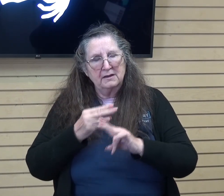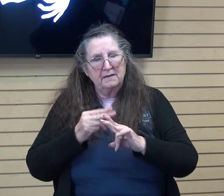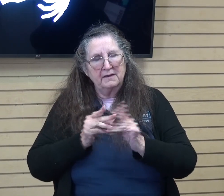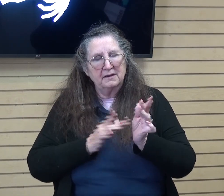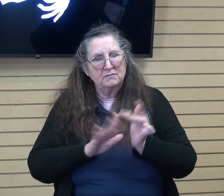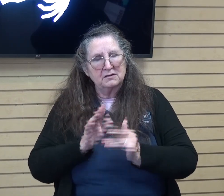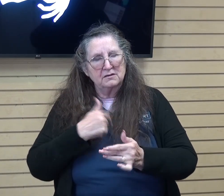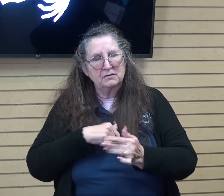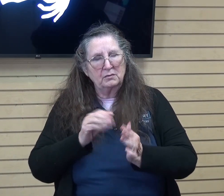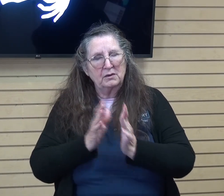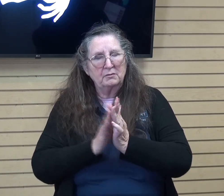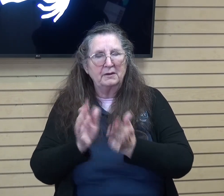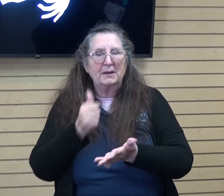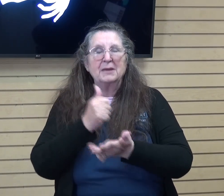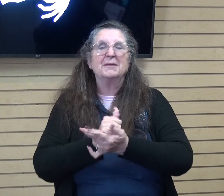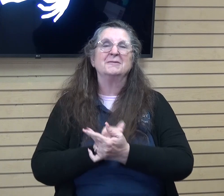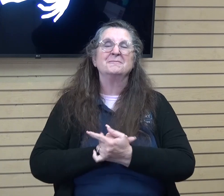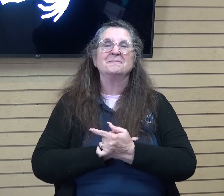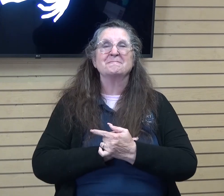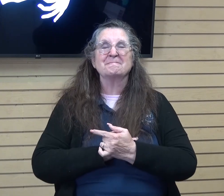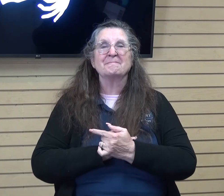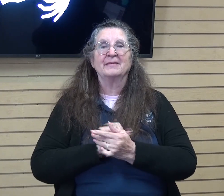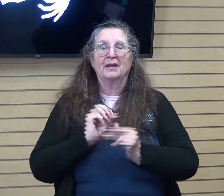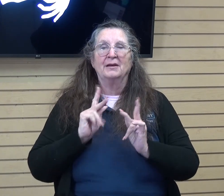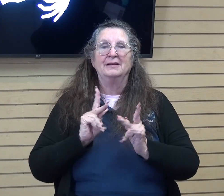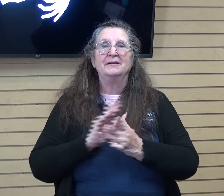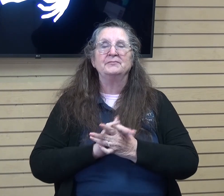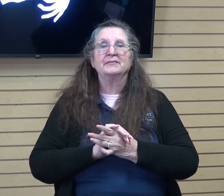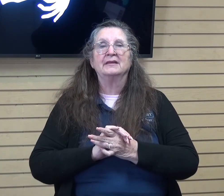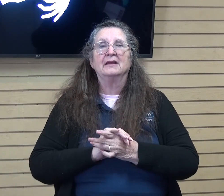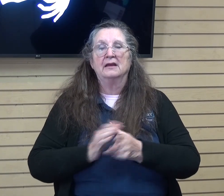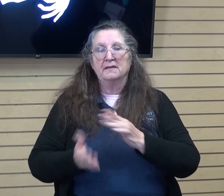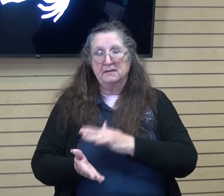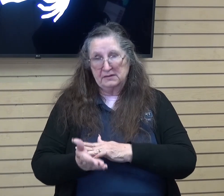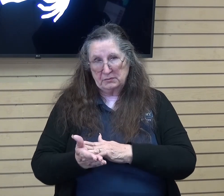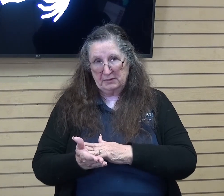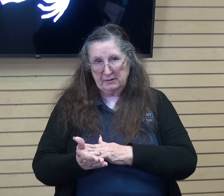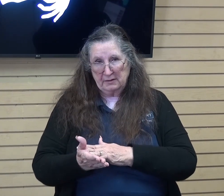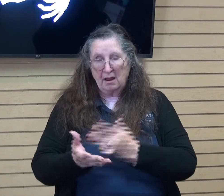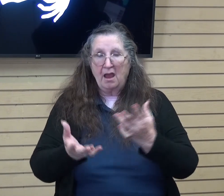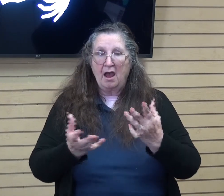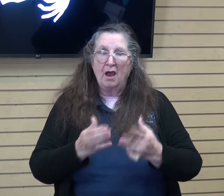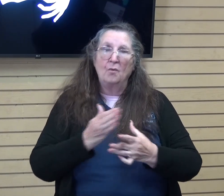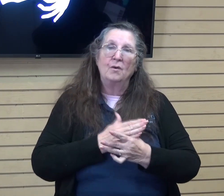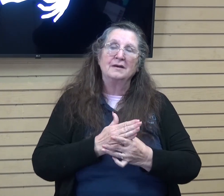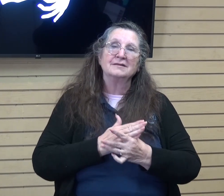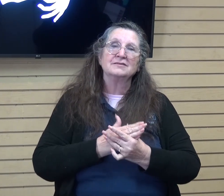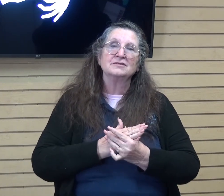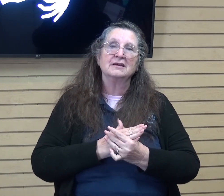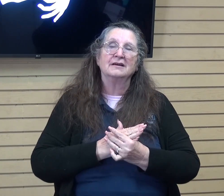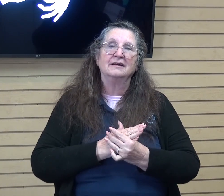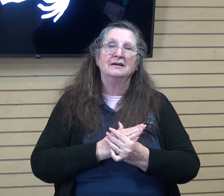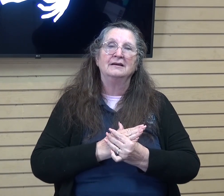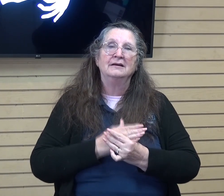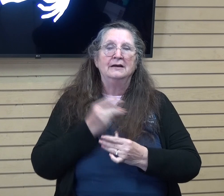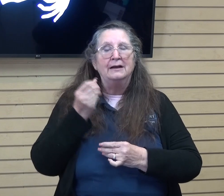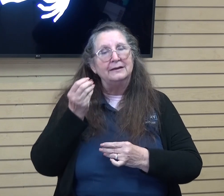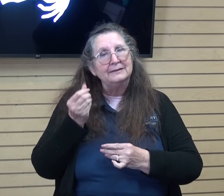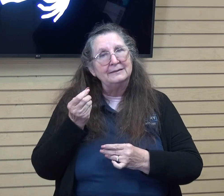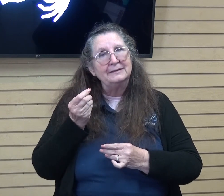pray amen all right so this morning i kind of want to share um a little bit in our